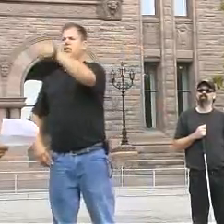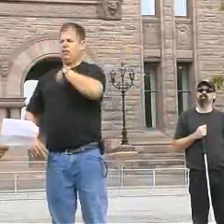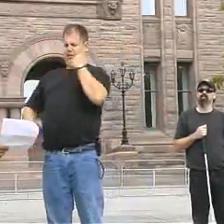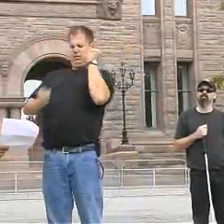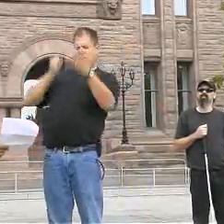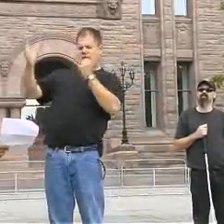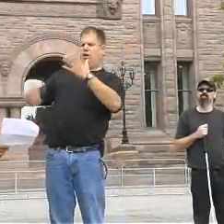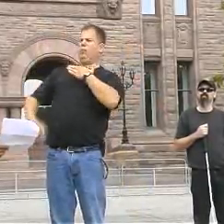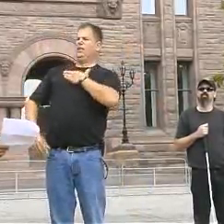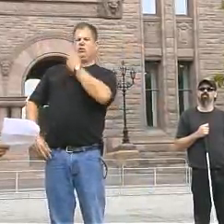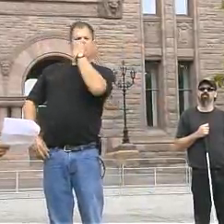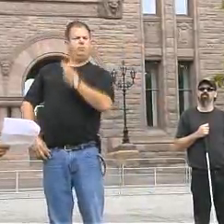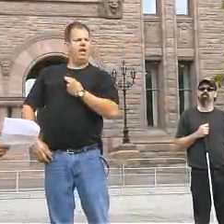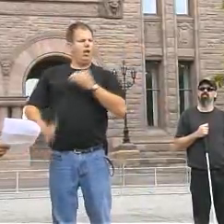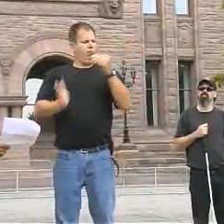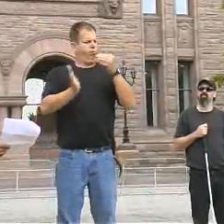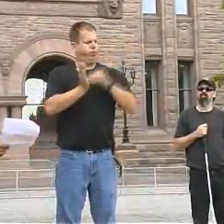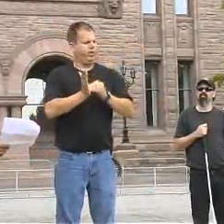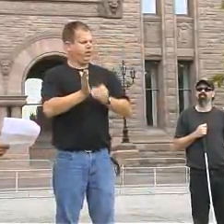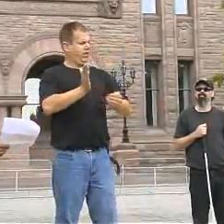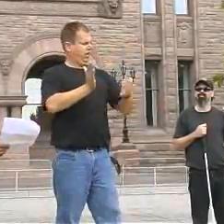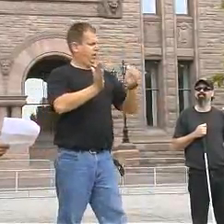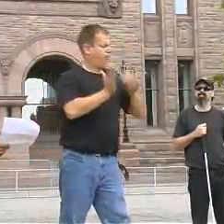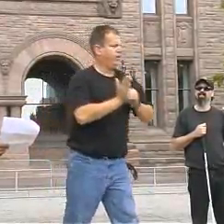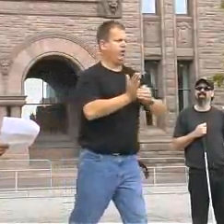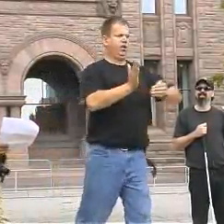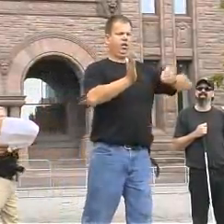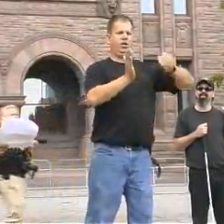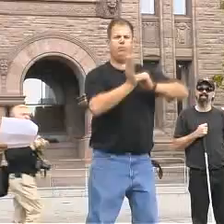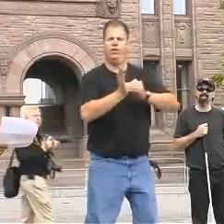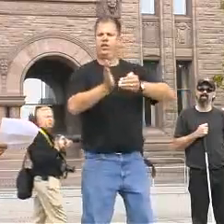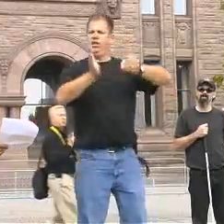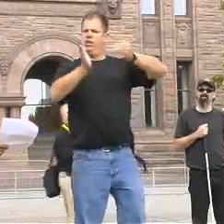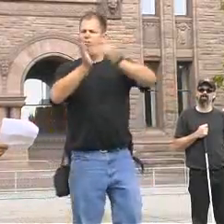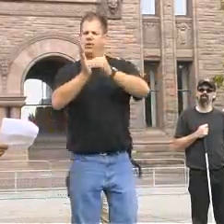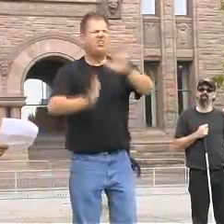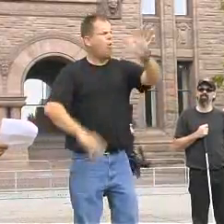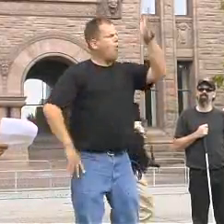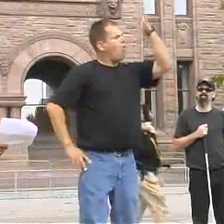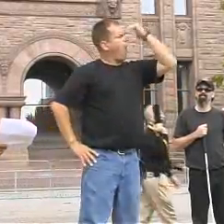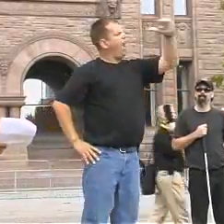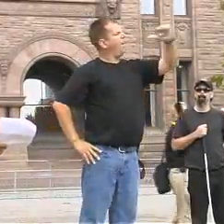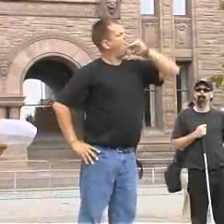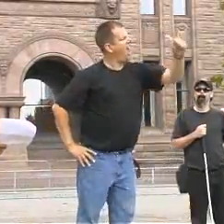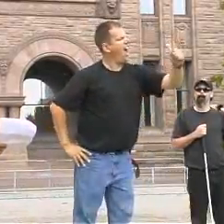We've asked for education to happen in our sign languages and they ignore our requests time and time again.